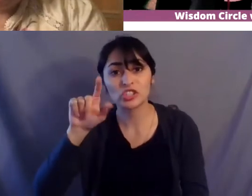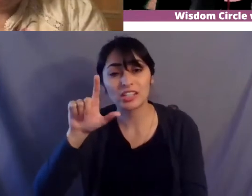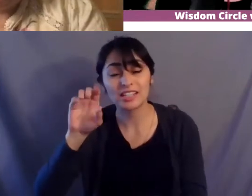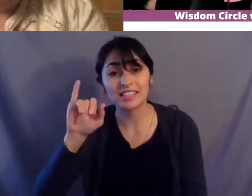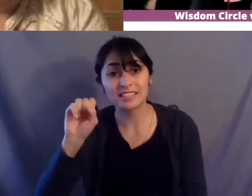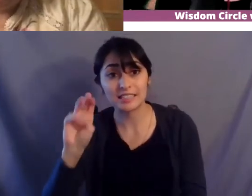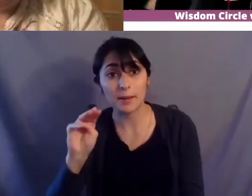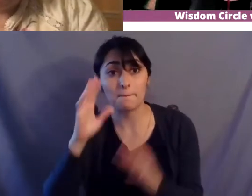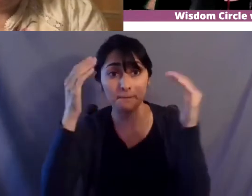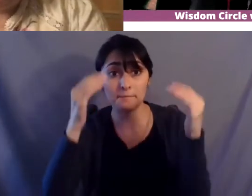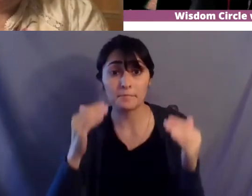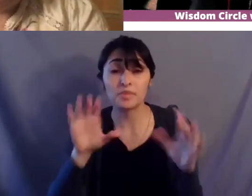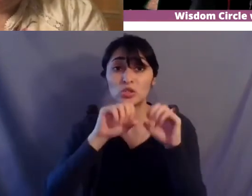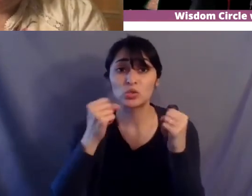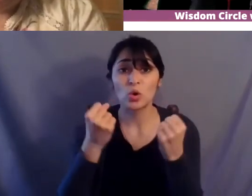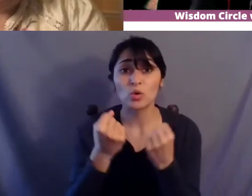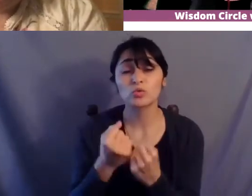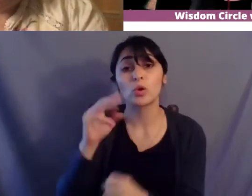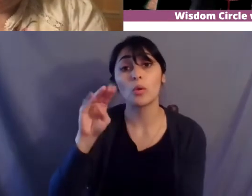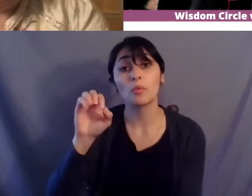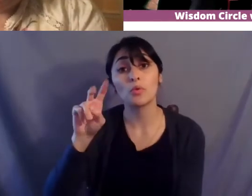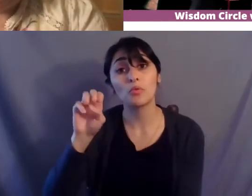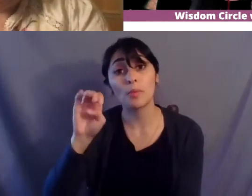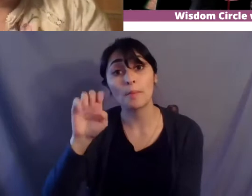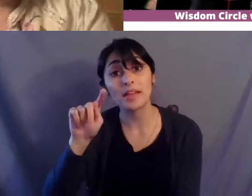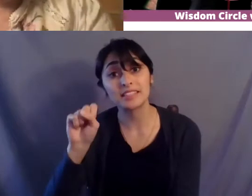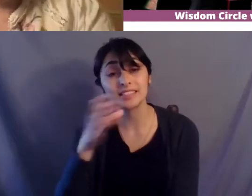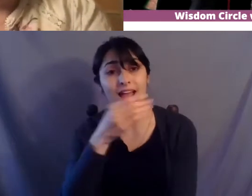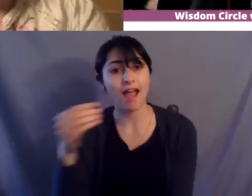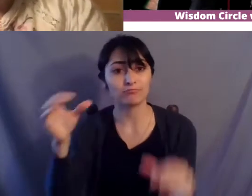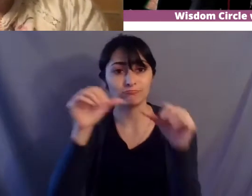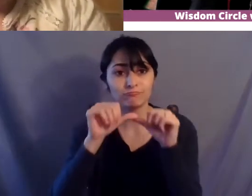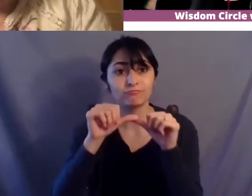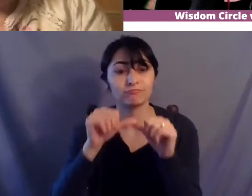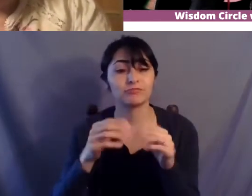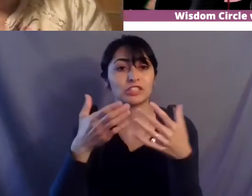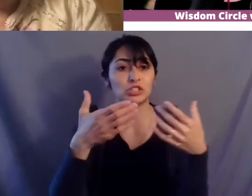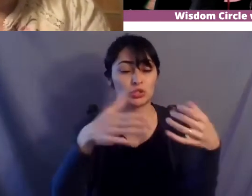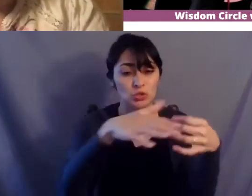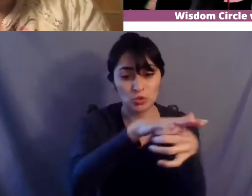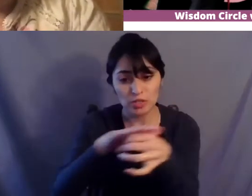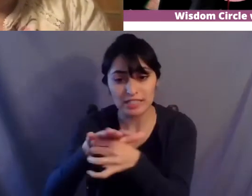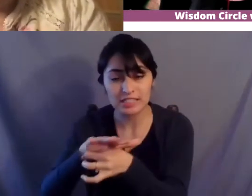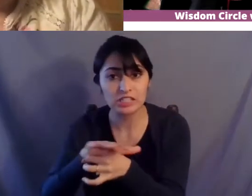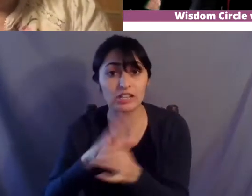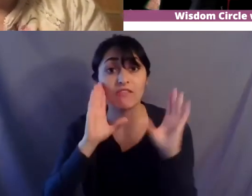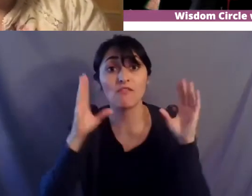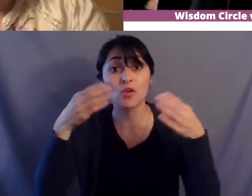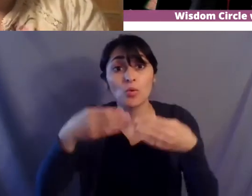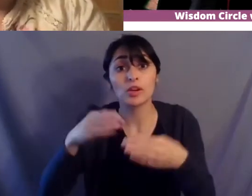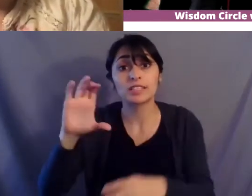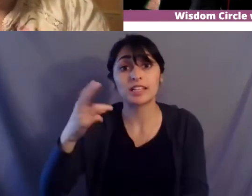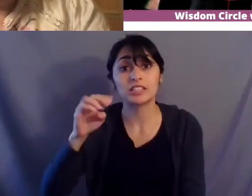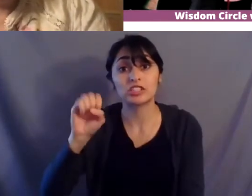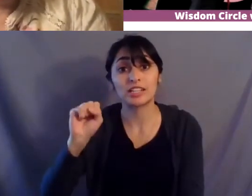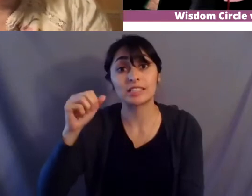movements and maintaining a regional specialization in the chesapeake bay so to